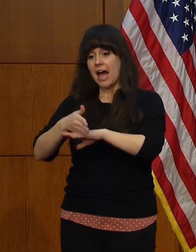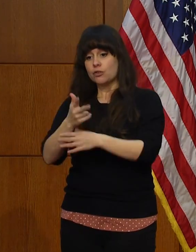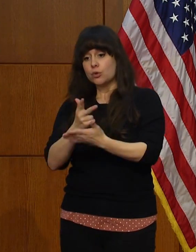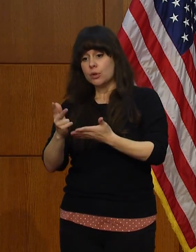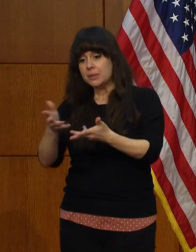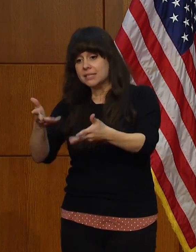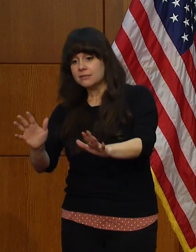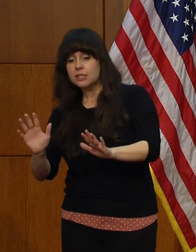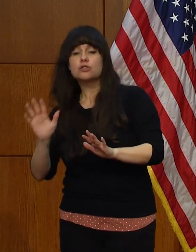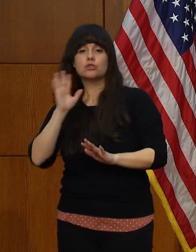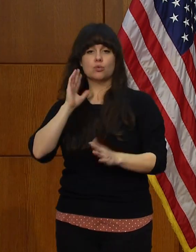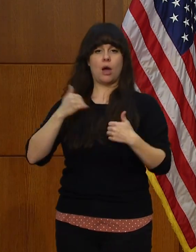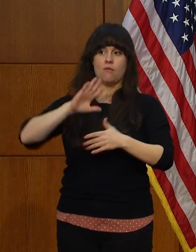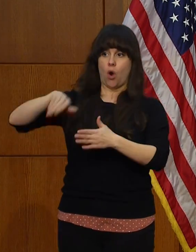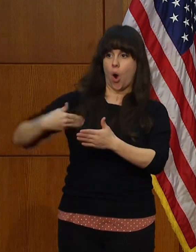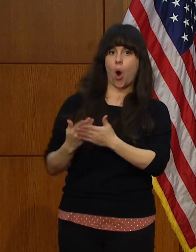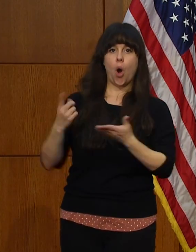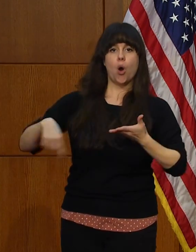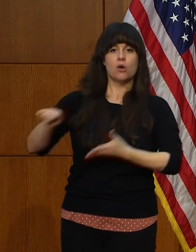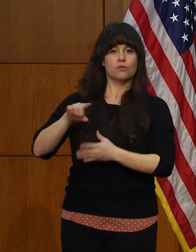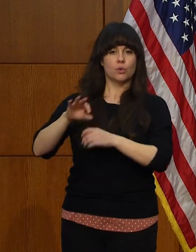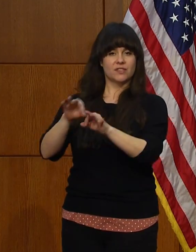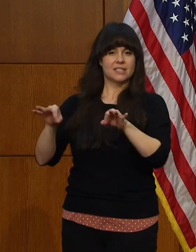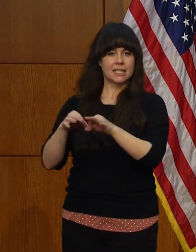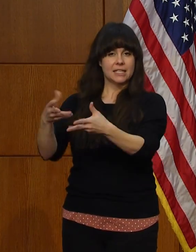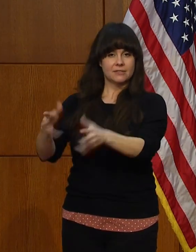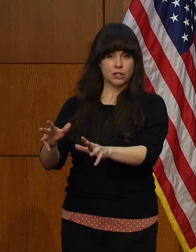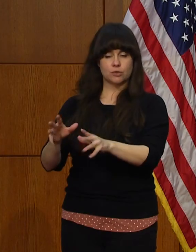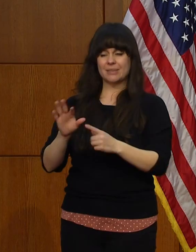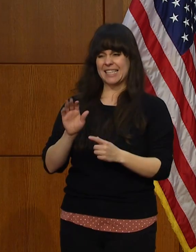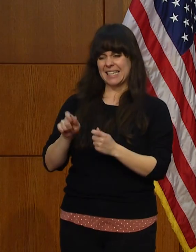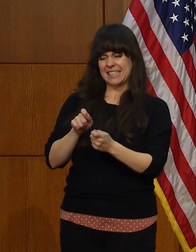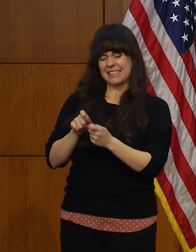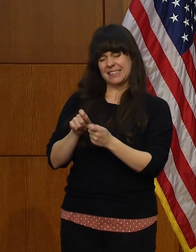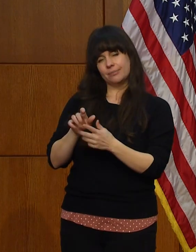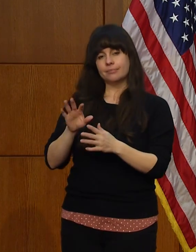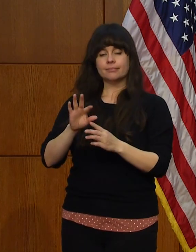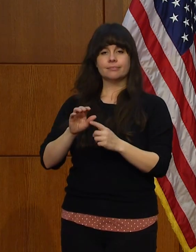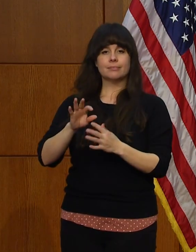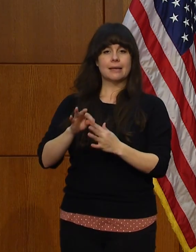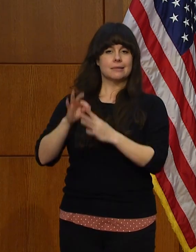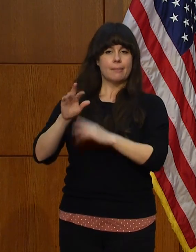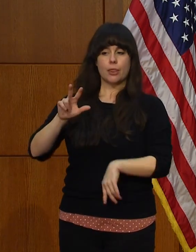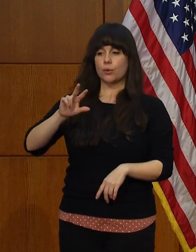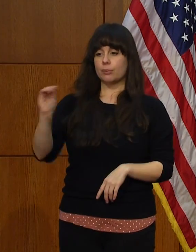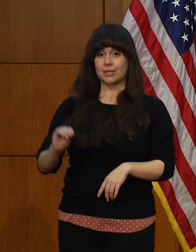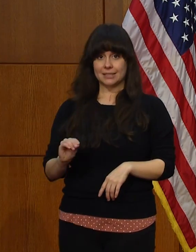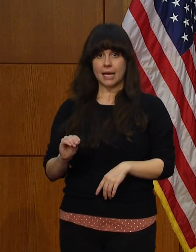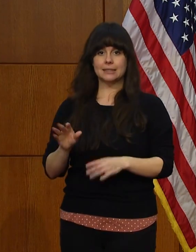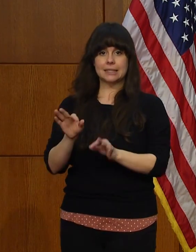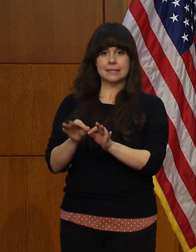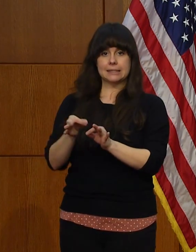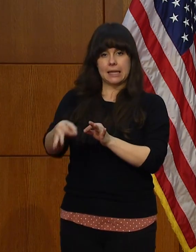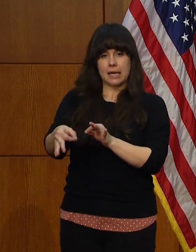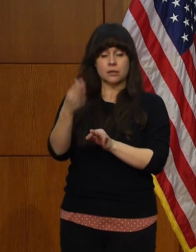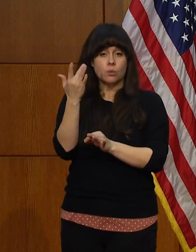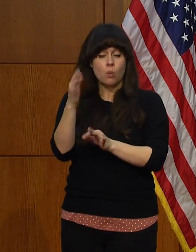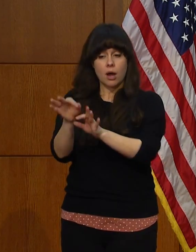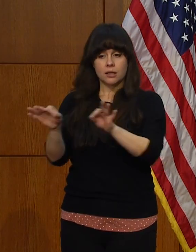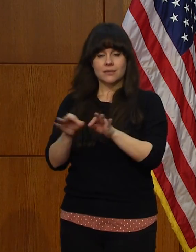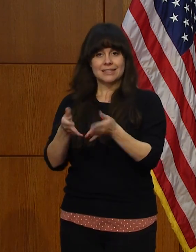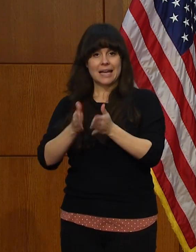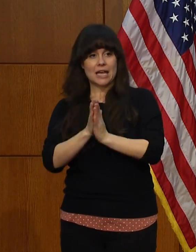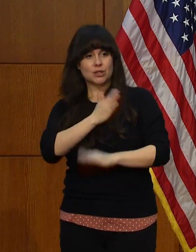facilities completed except for about 3% of those, which was delayed only because the facilities asked